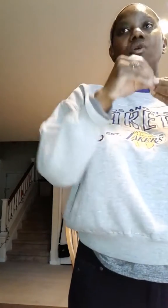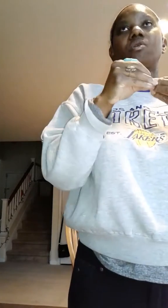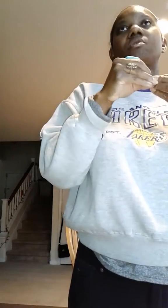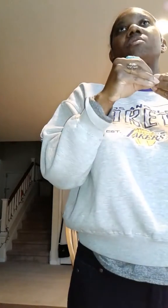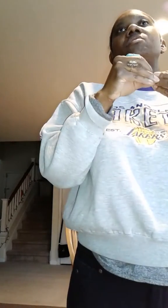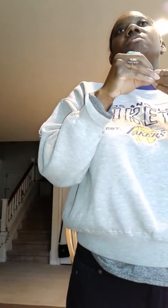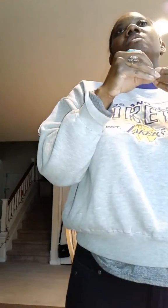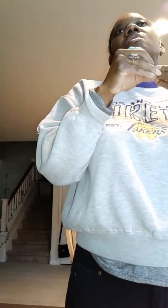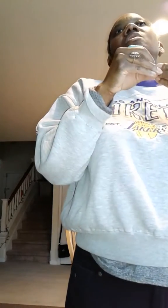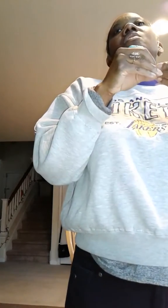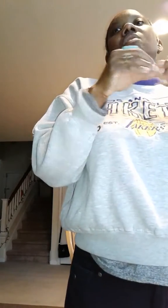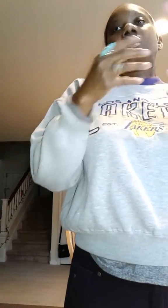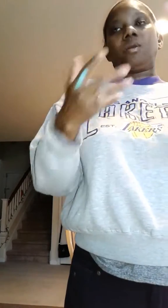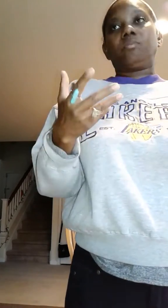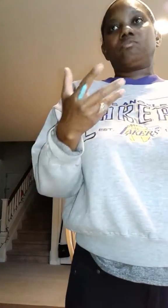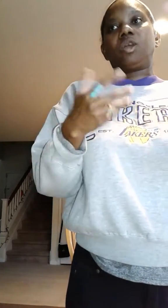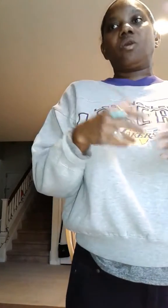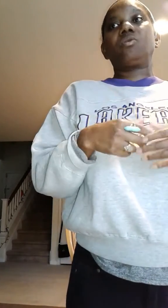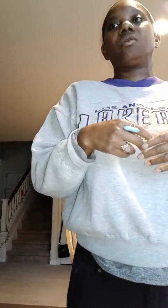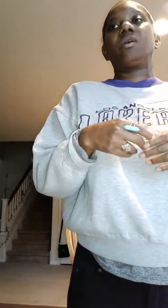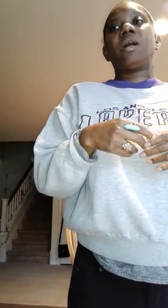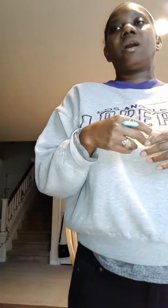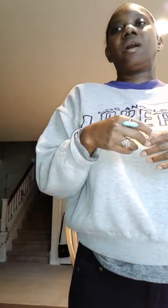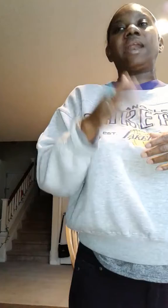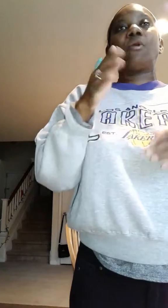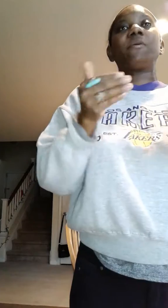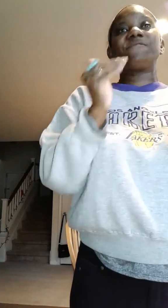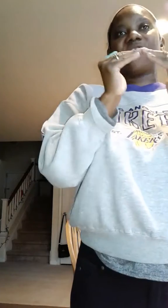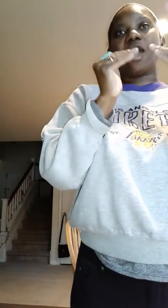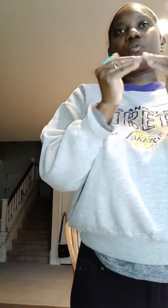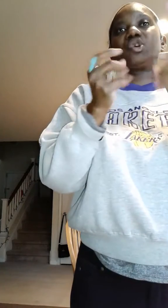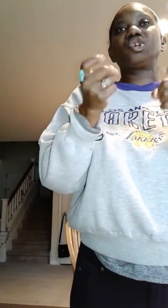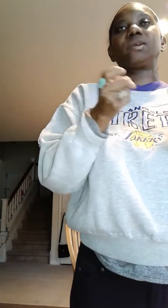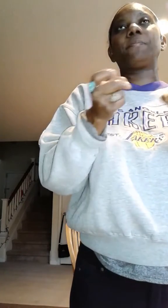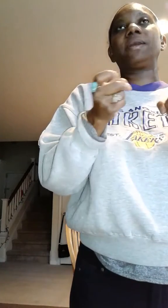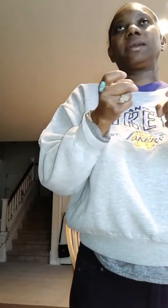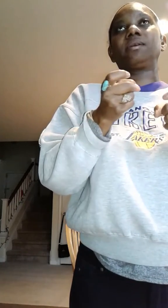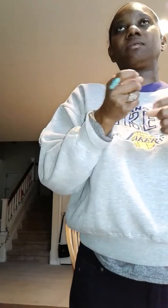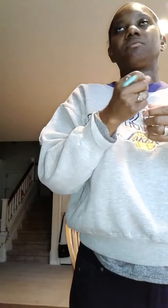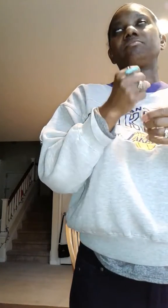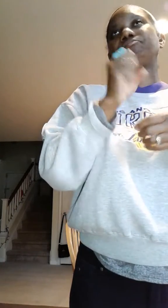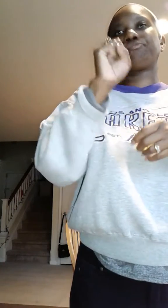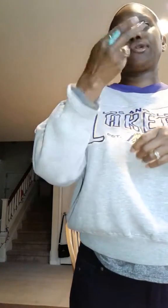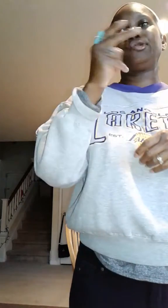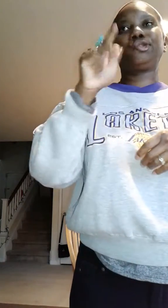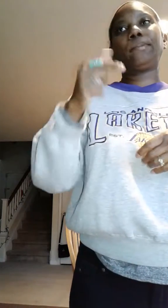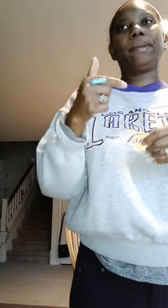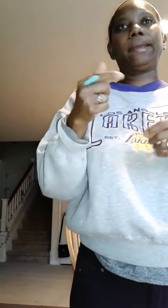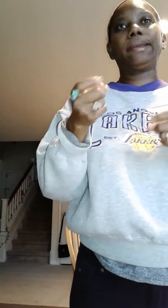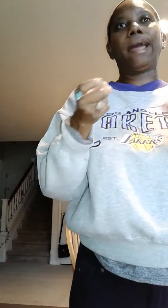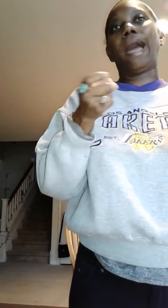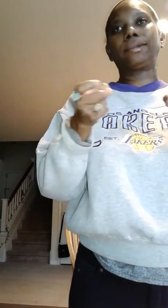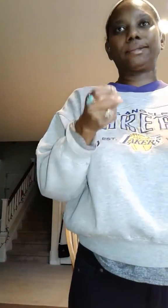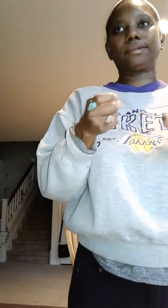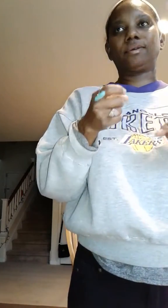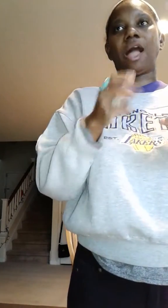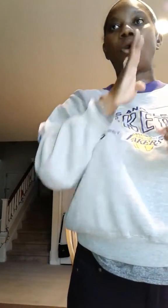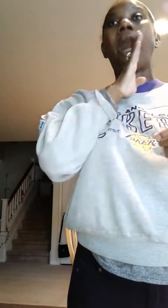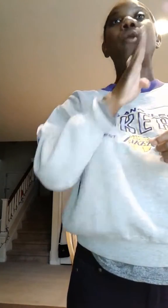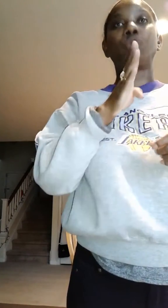you know and I will be fair with shipping shipping and handling oh I will